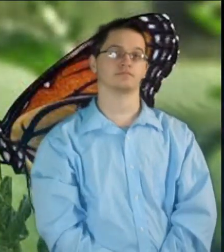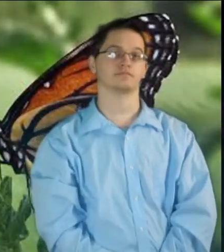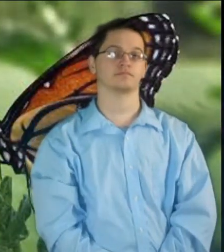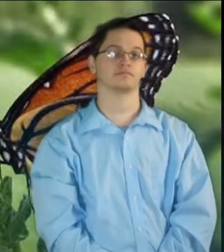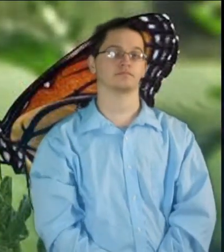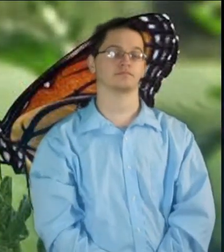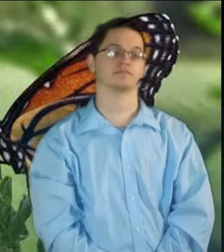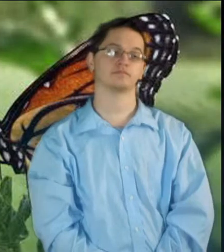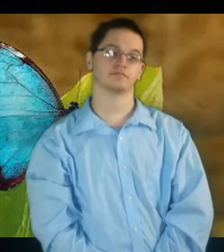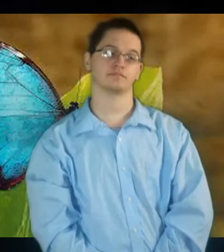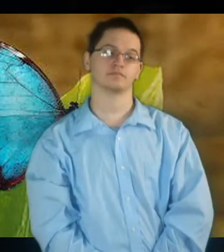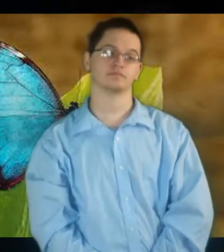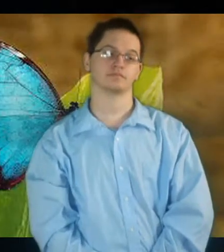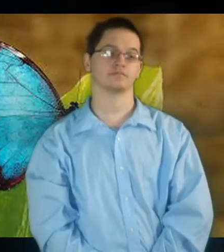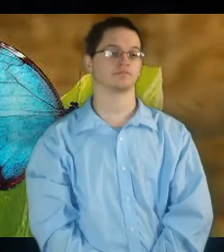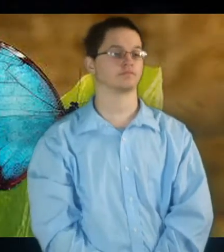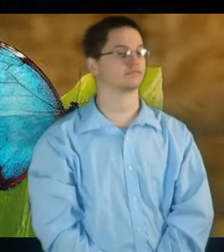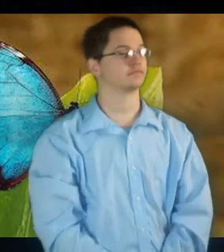Here's my try